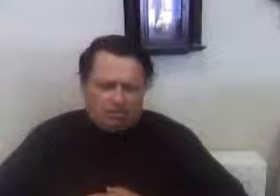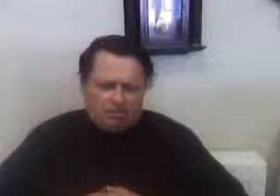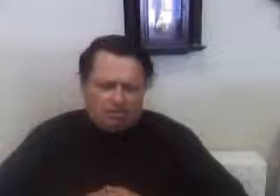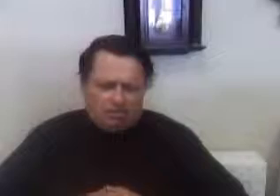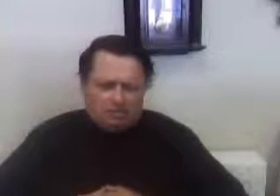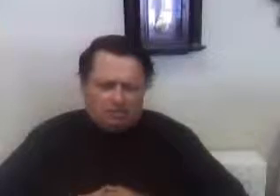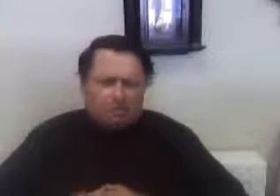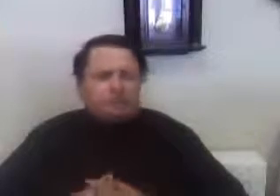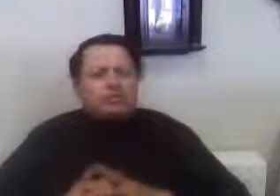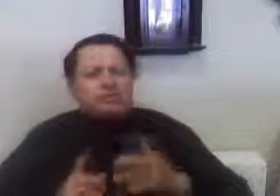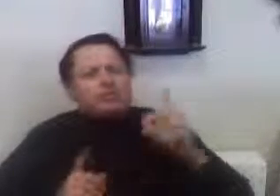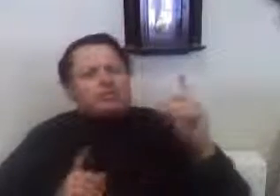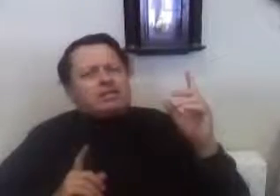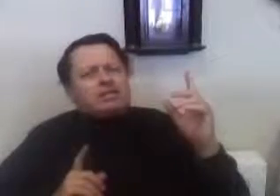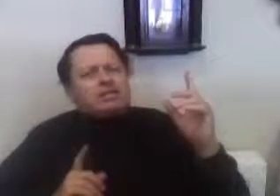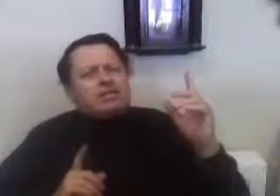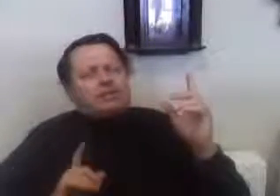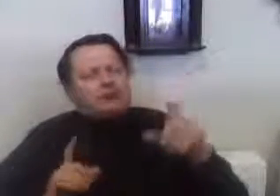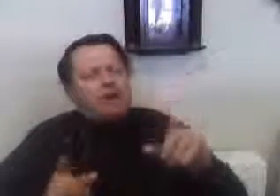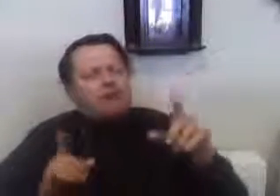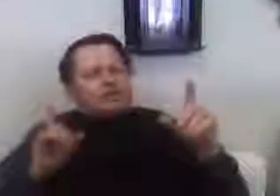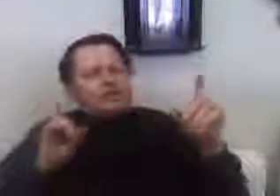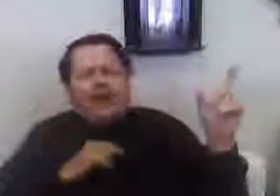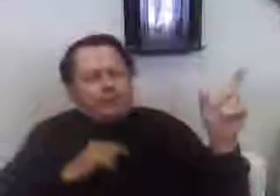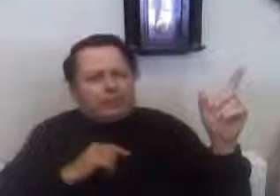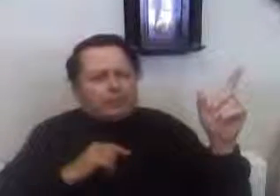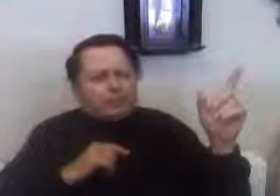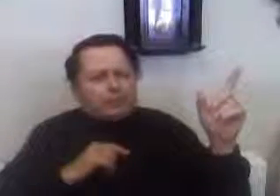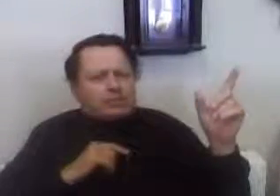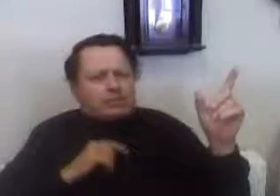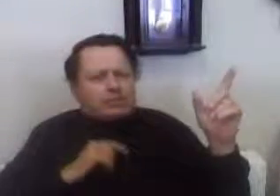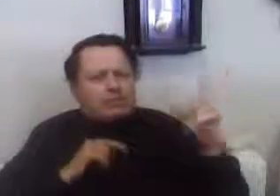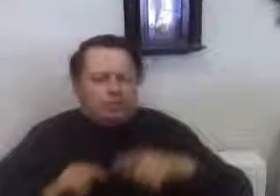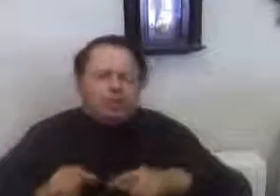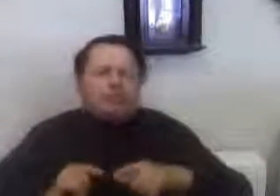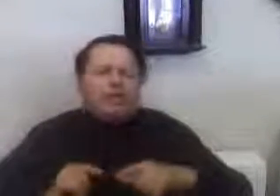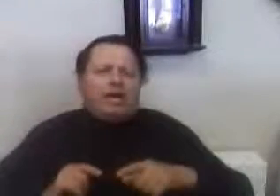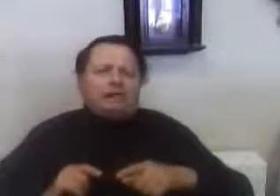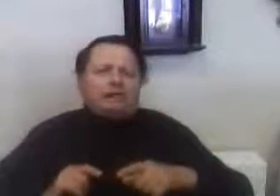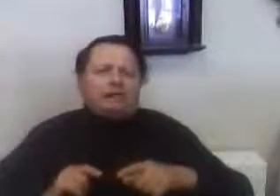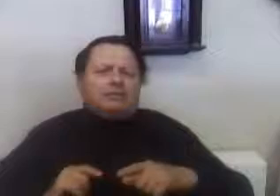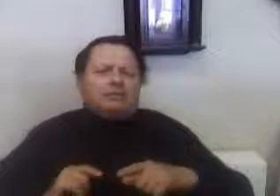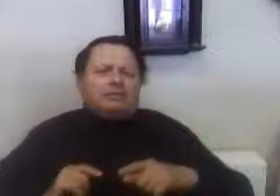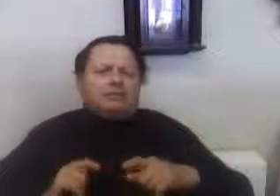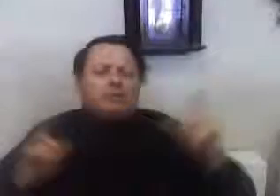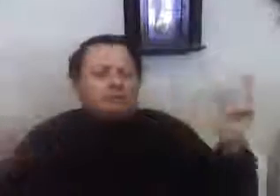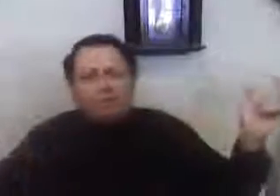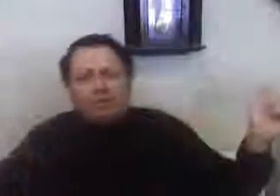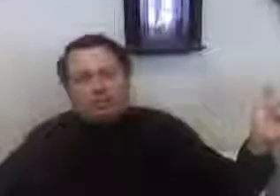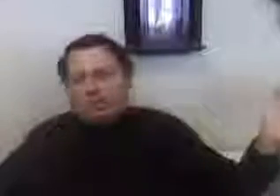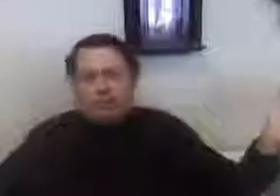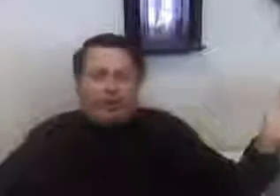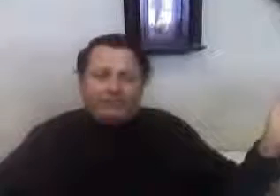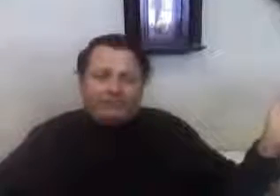That But you see, a smart capitalist would use that to increase his profit.